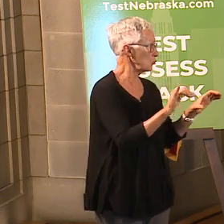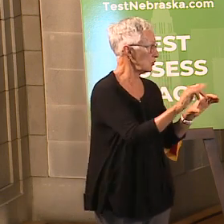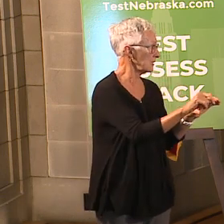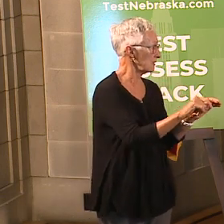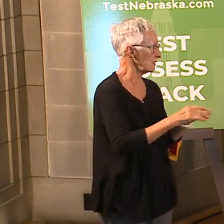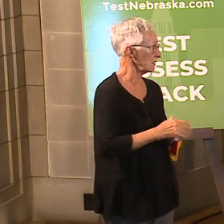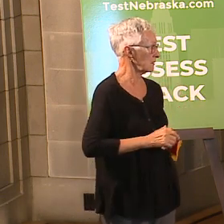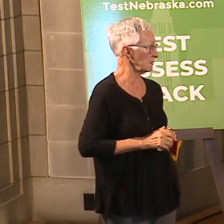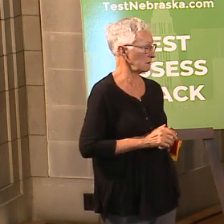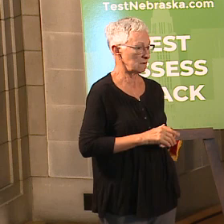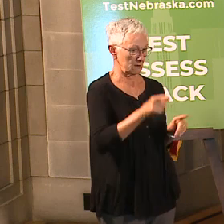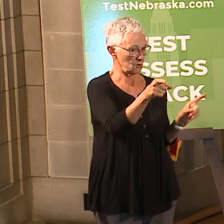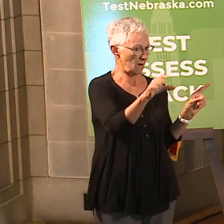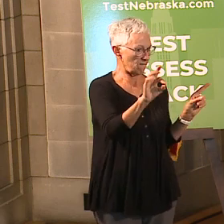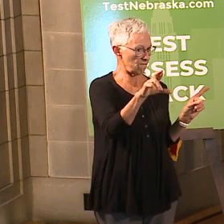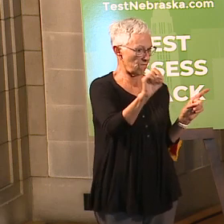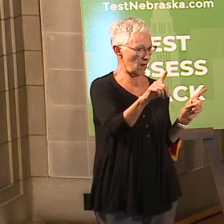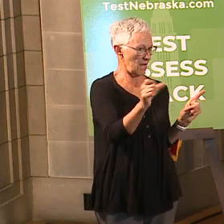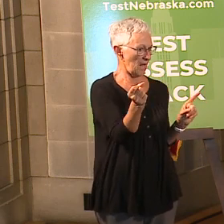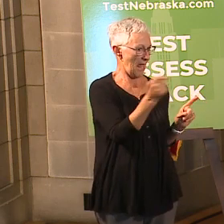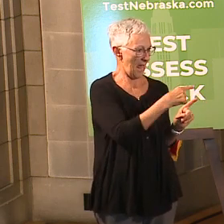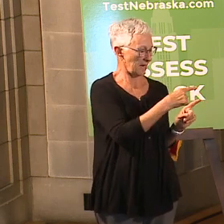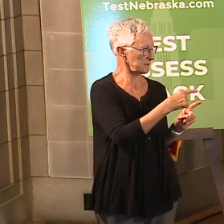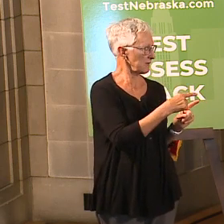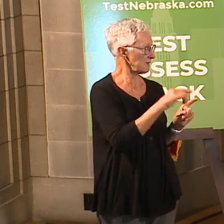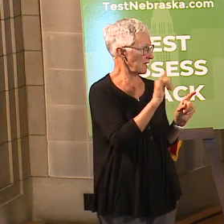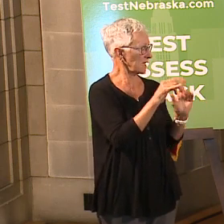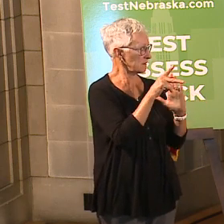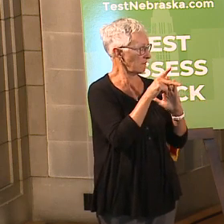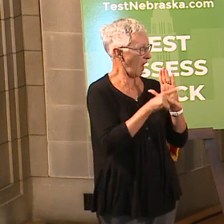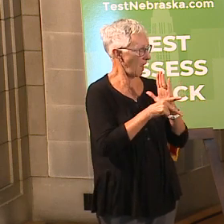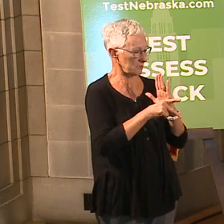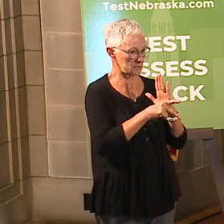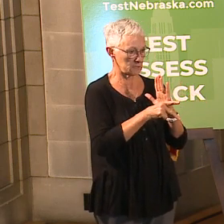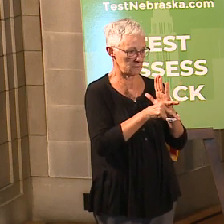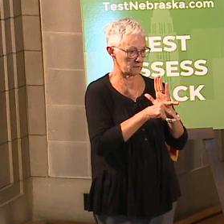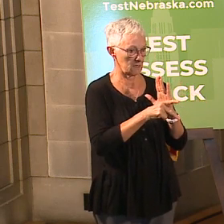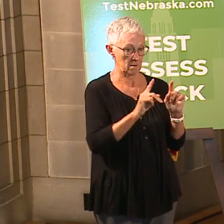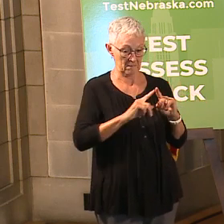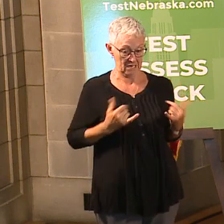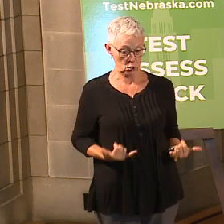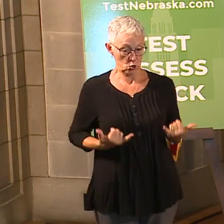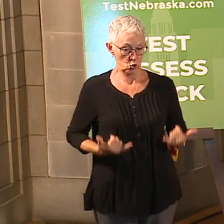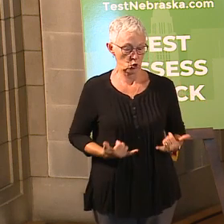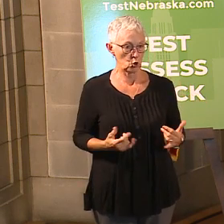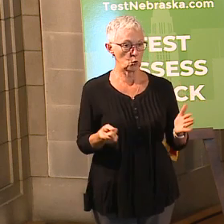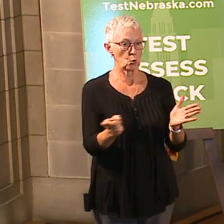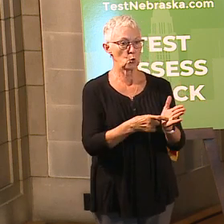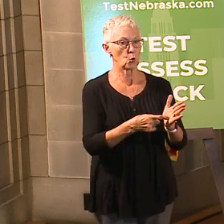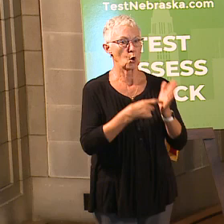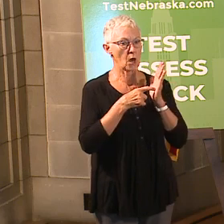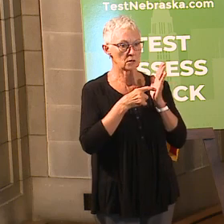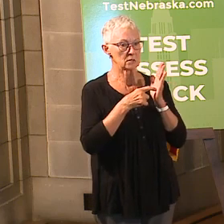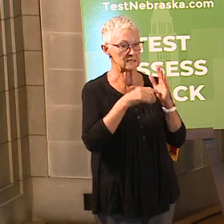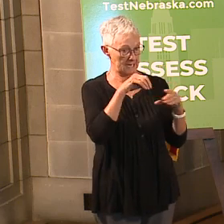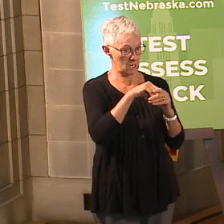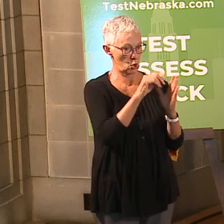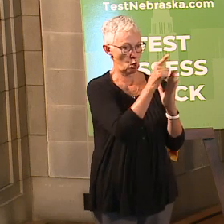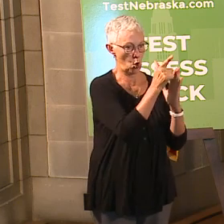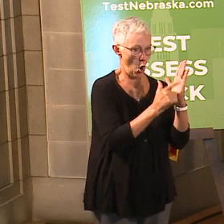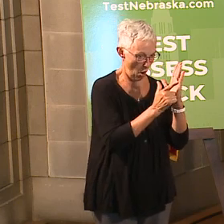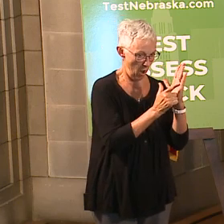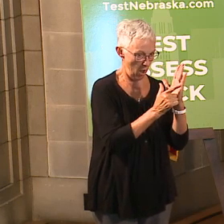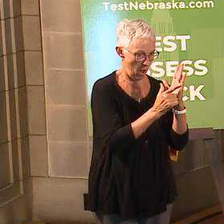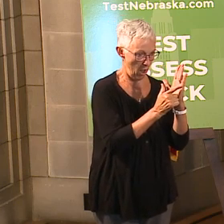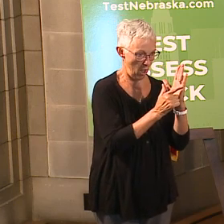add, Fred's asking if there's a matter of policy or a matter of... for current requirements are actually within law, so it might be